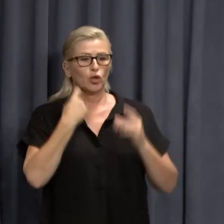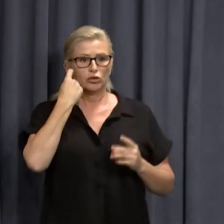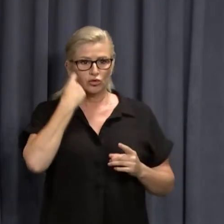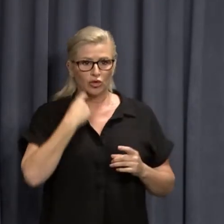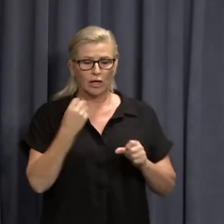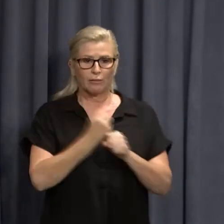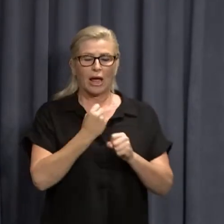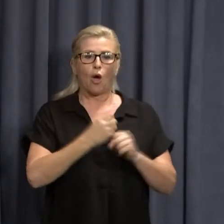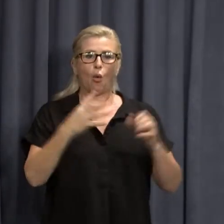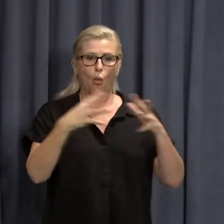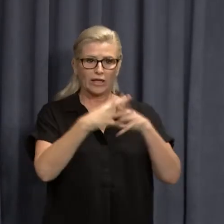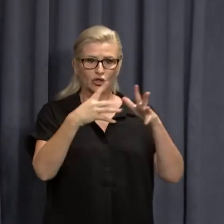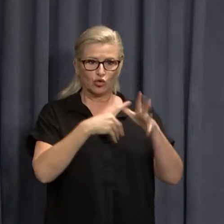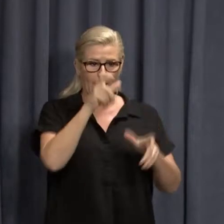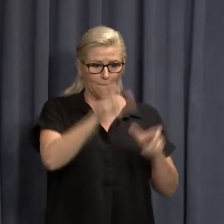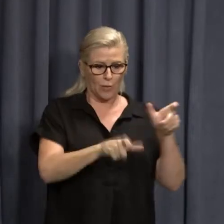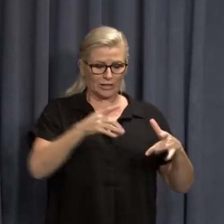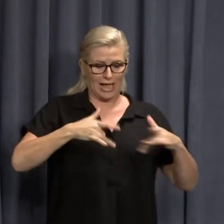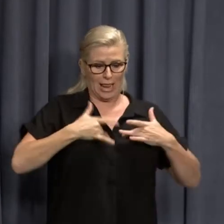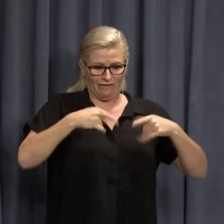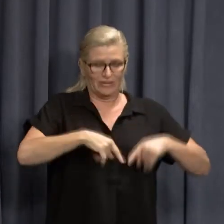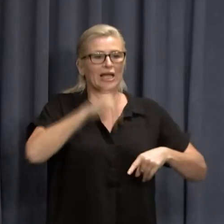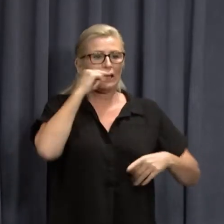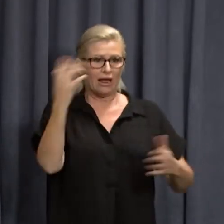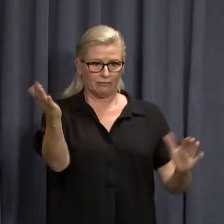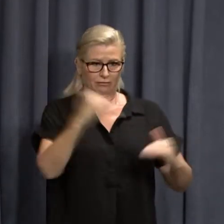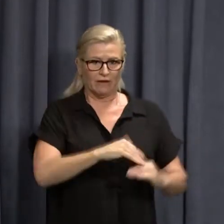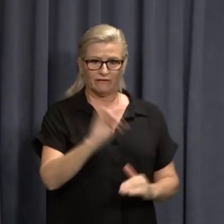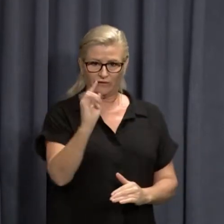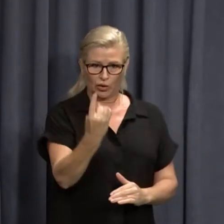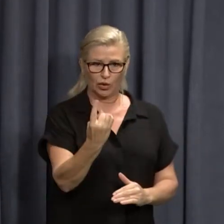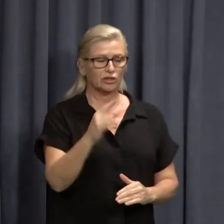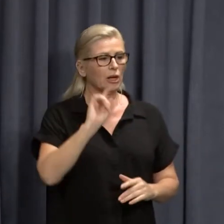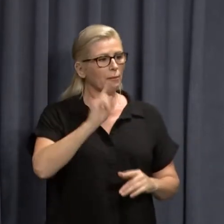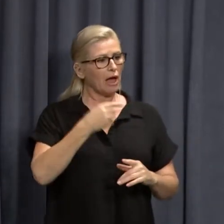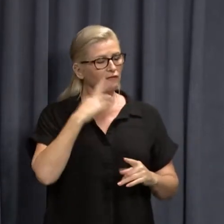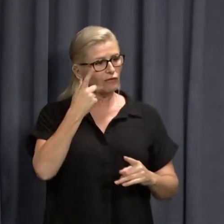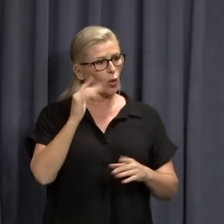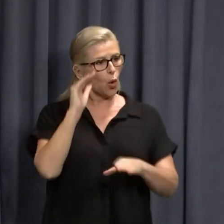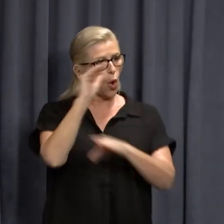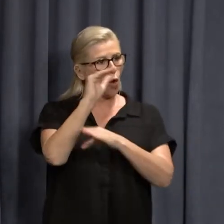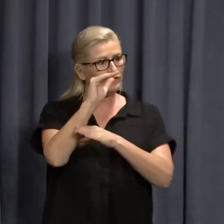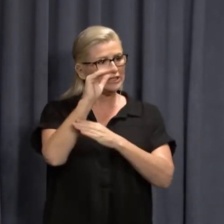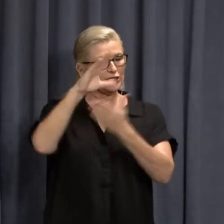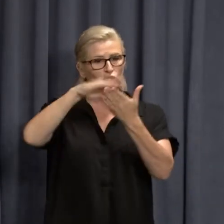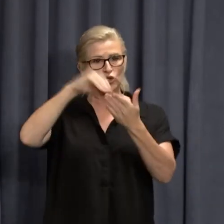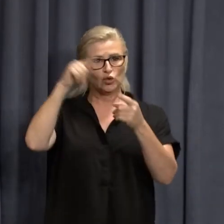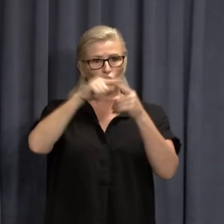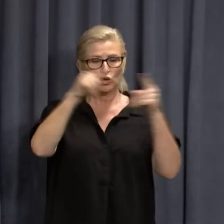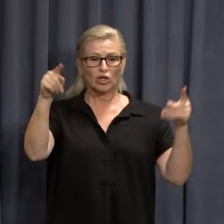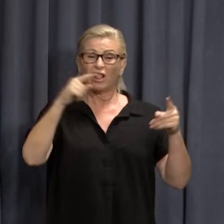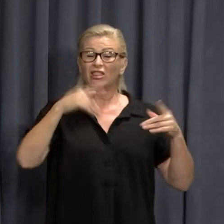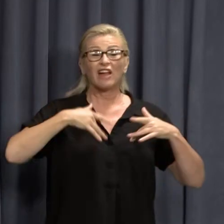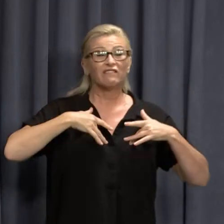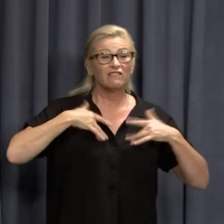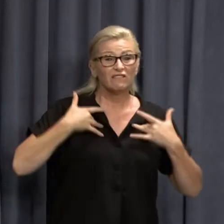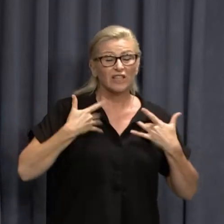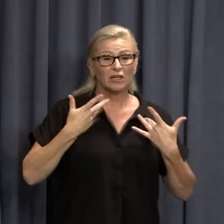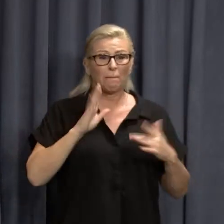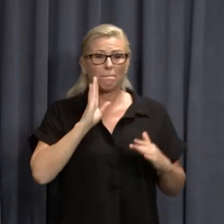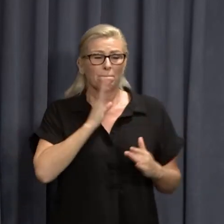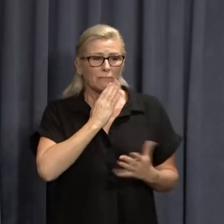West Australians to come back but overseas students also to a certain extent felt that they've been unfairly treated